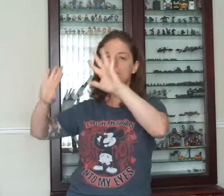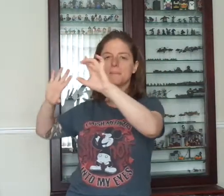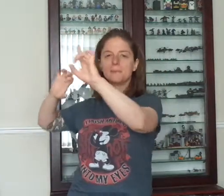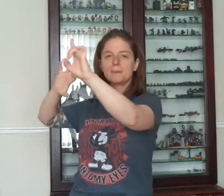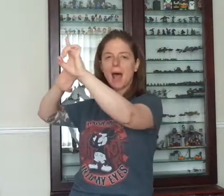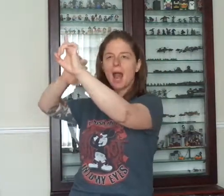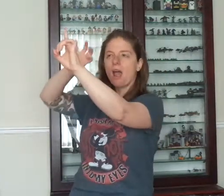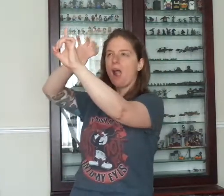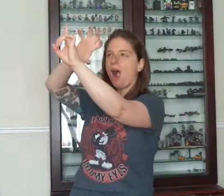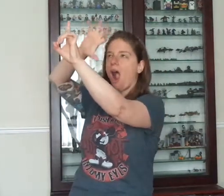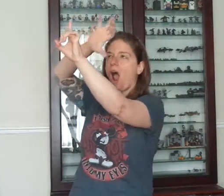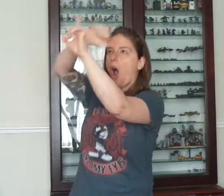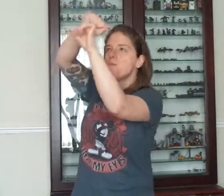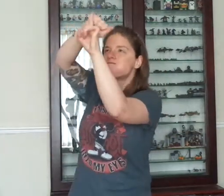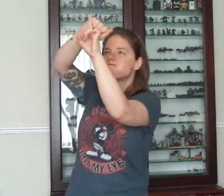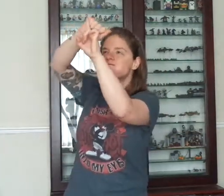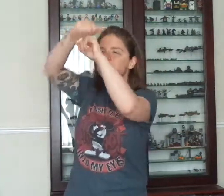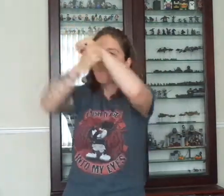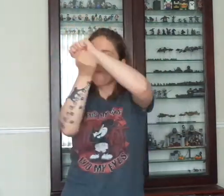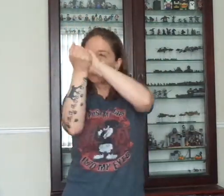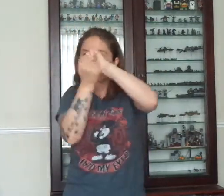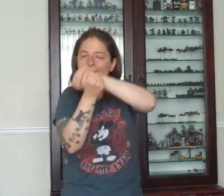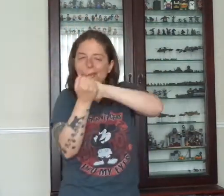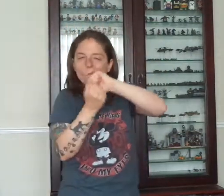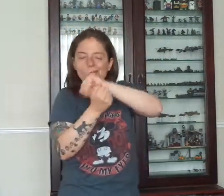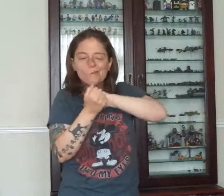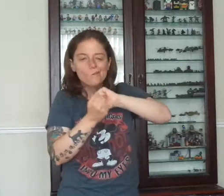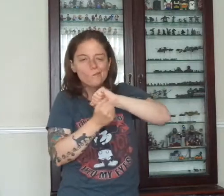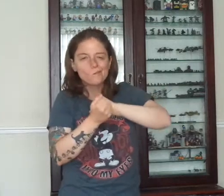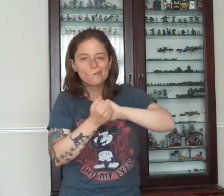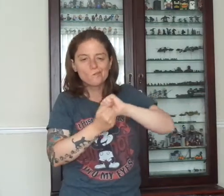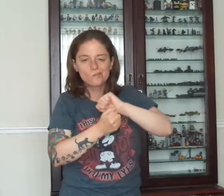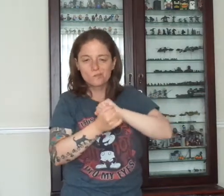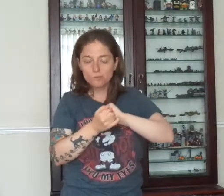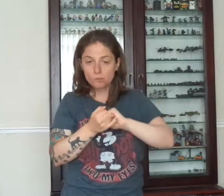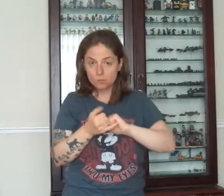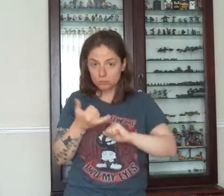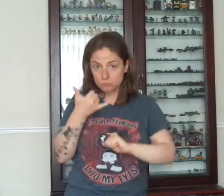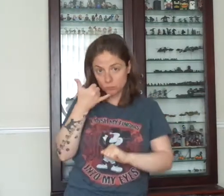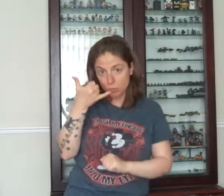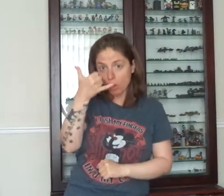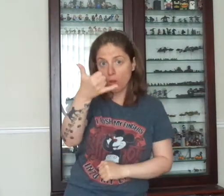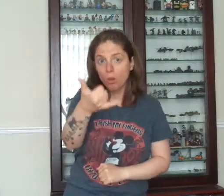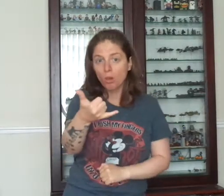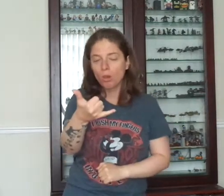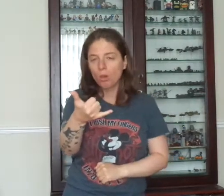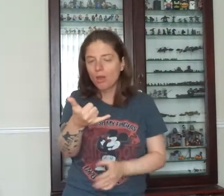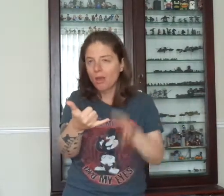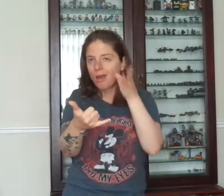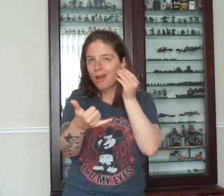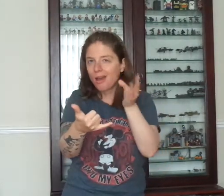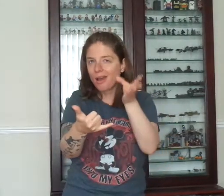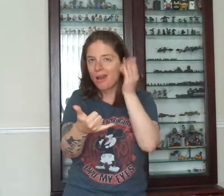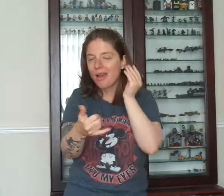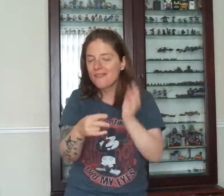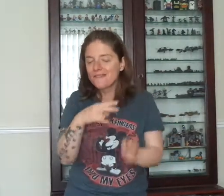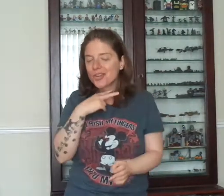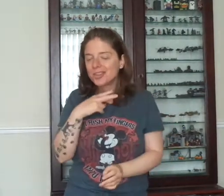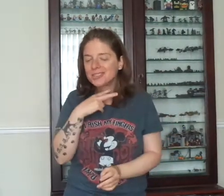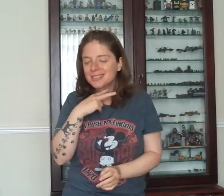eating their insides. Like indecision to call you, and hear your voice of treason, well you'll come